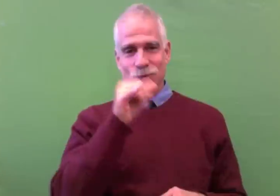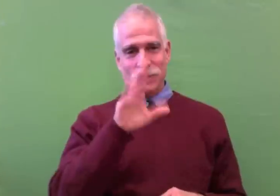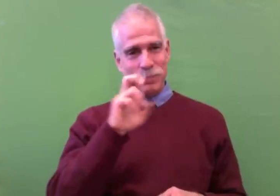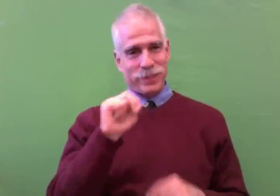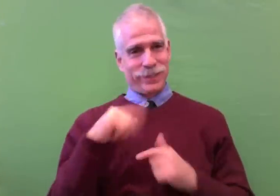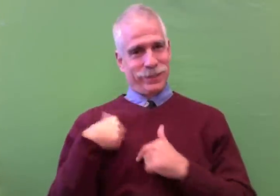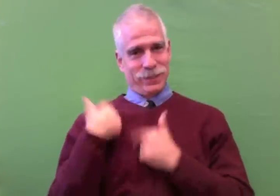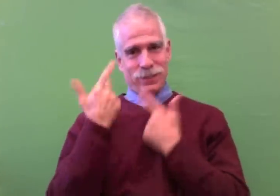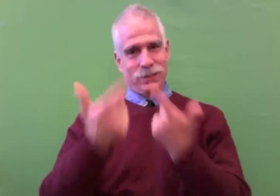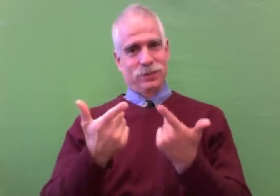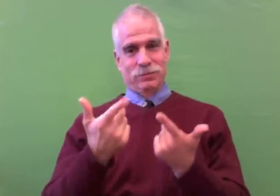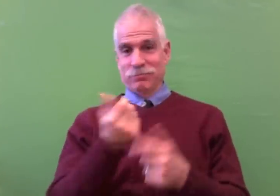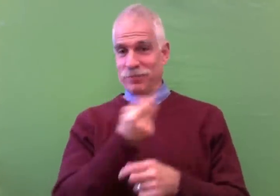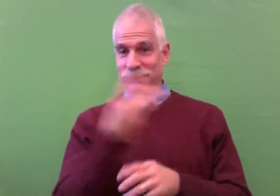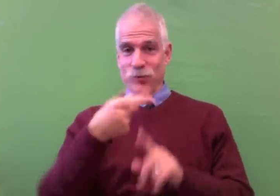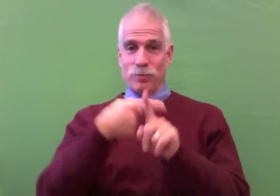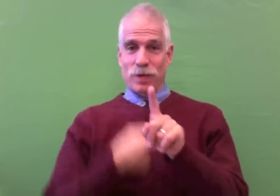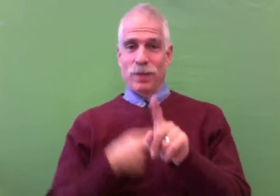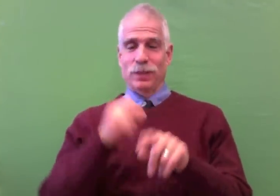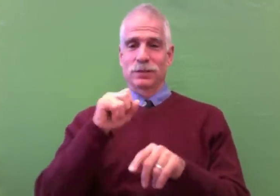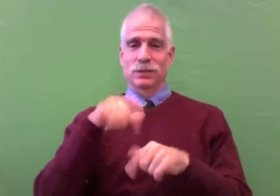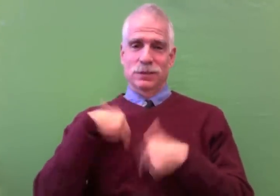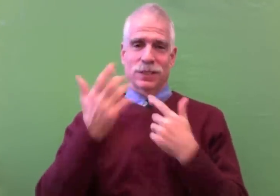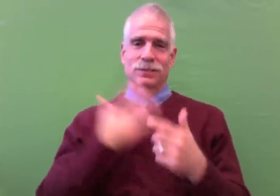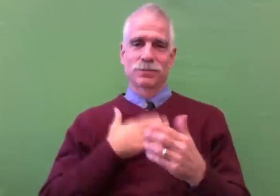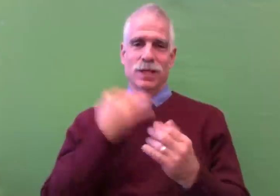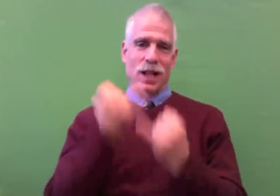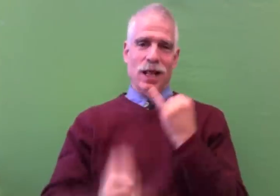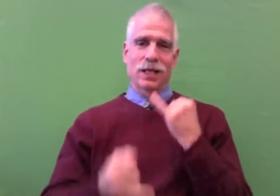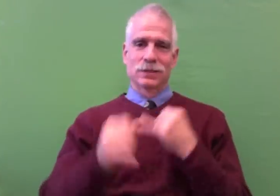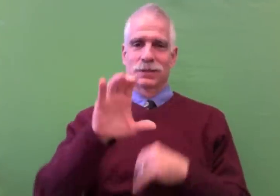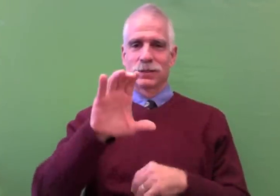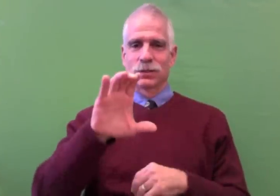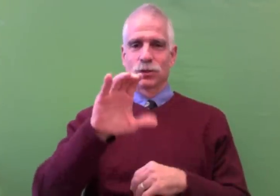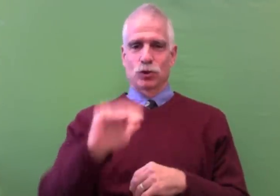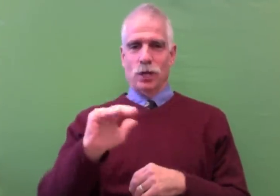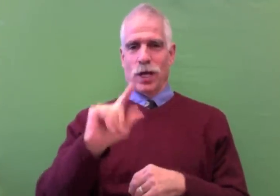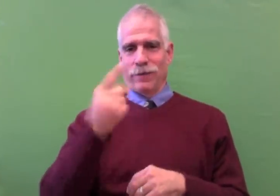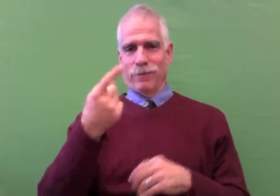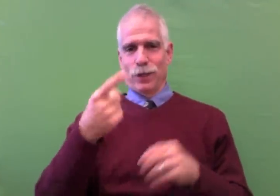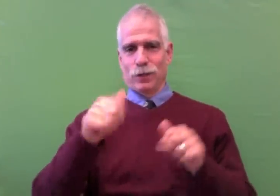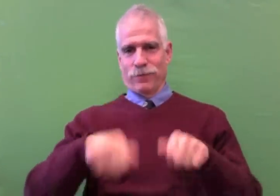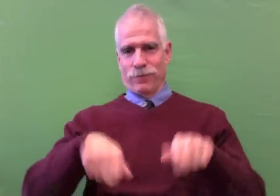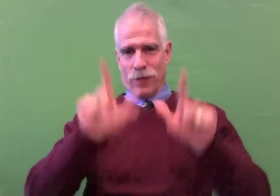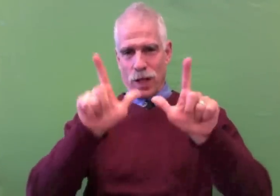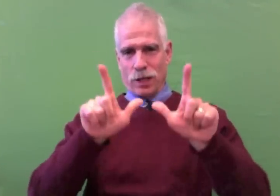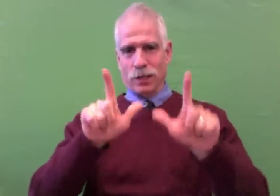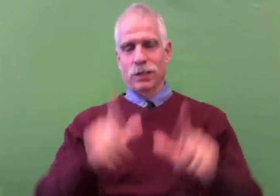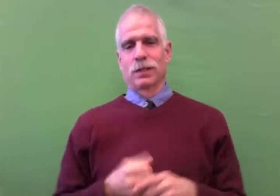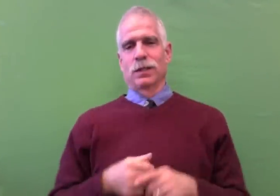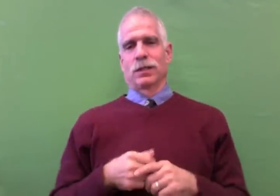Hello, finally I see you all. It's been more than a month since my last child burst blog.